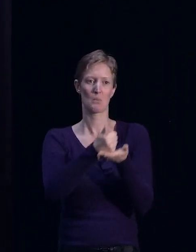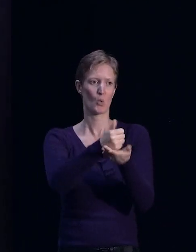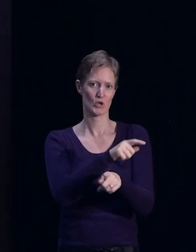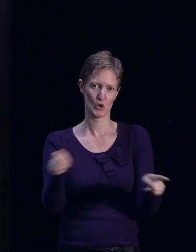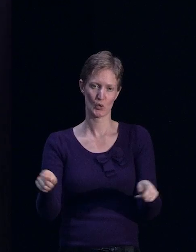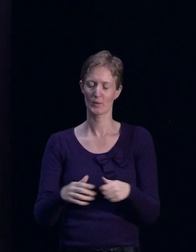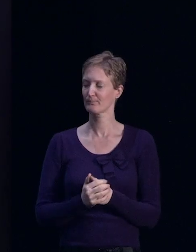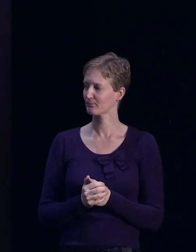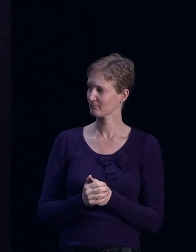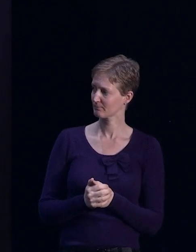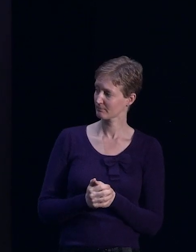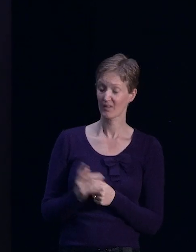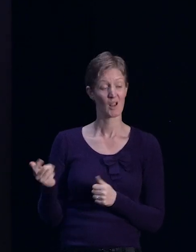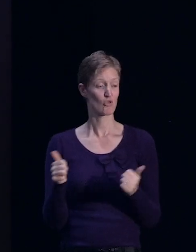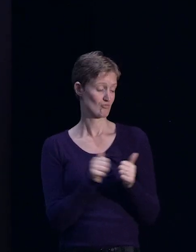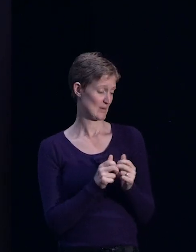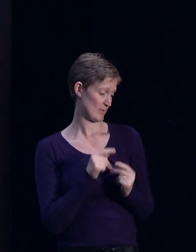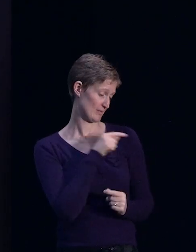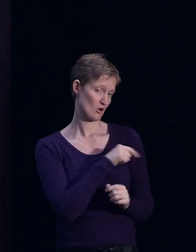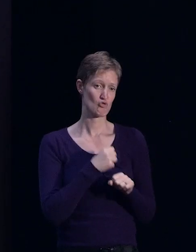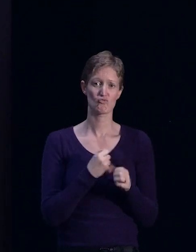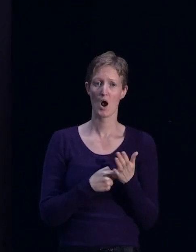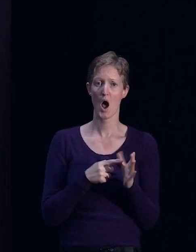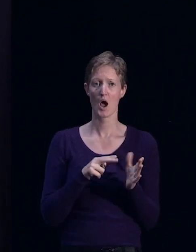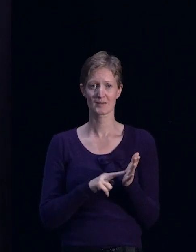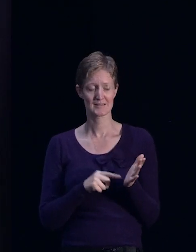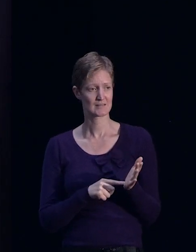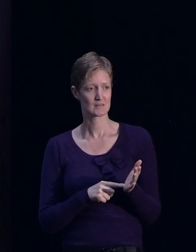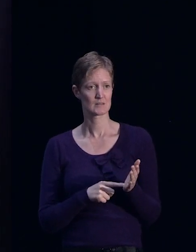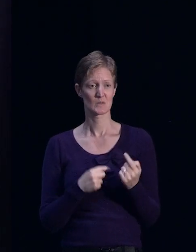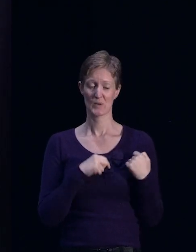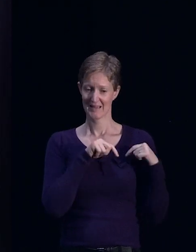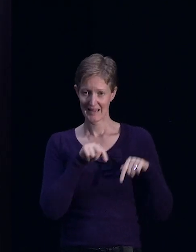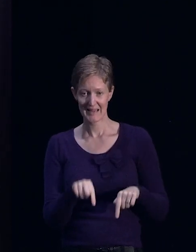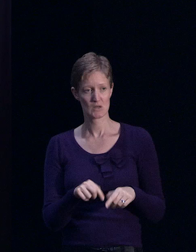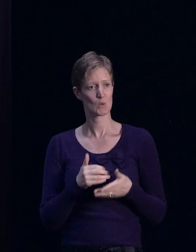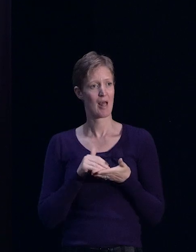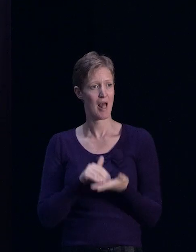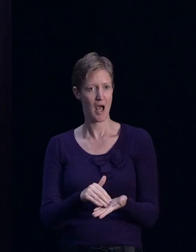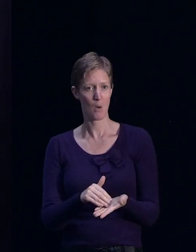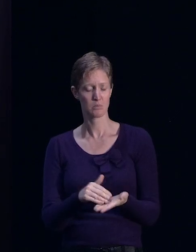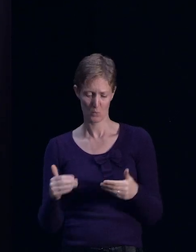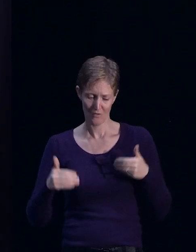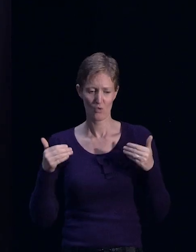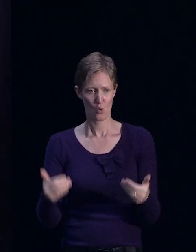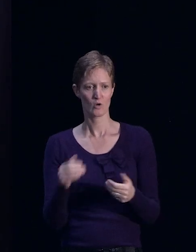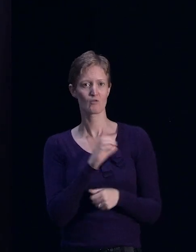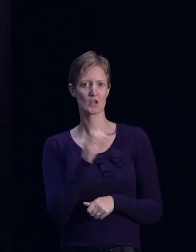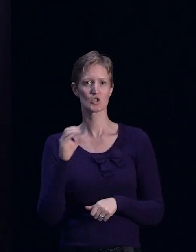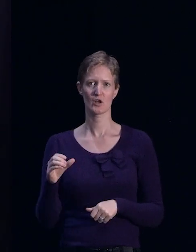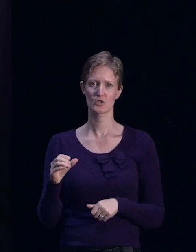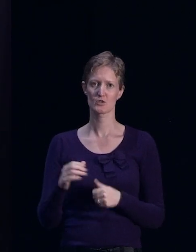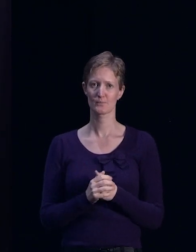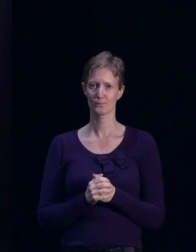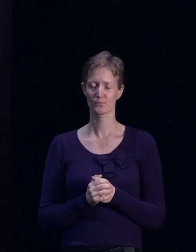with what Grant's just said in terms of where we are and what we want to do in moving forward with everyone in Christchurch. I